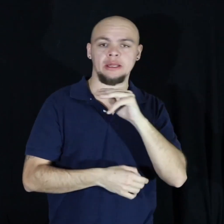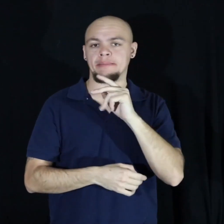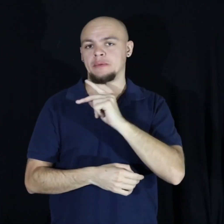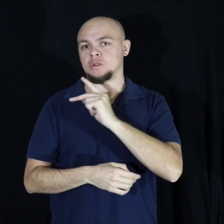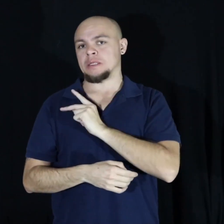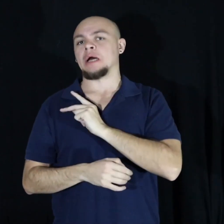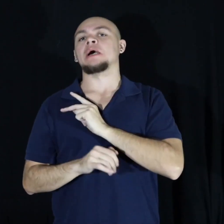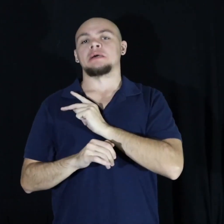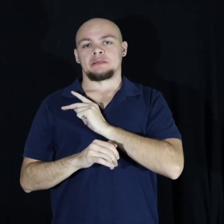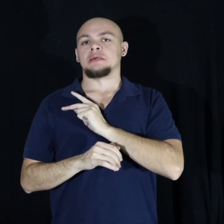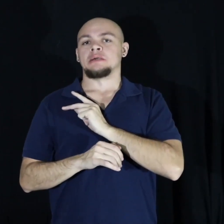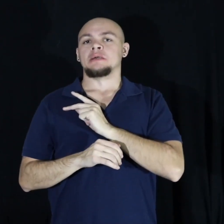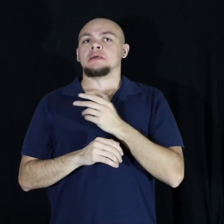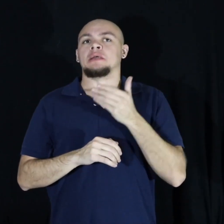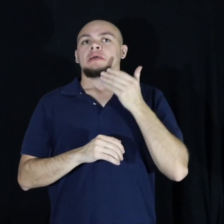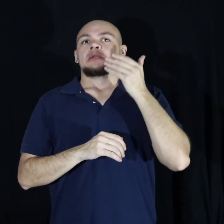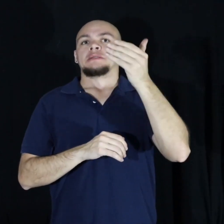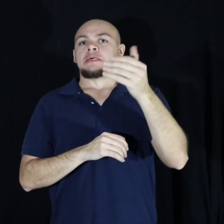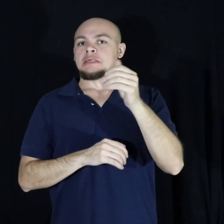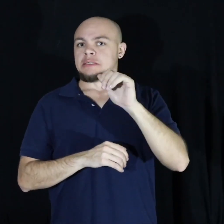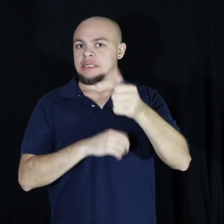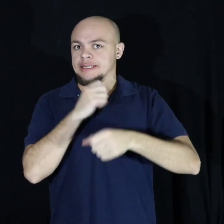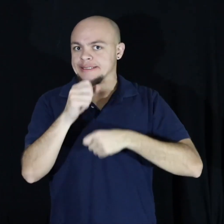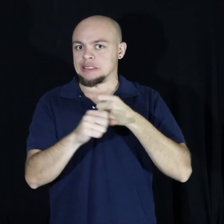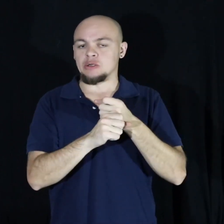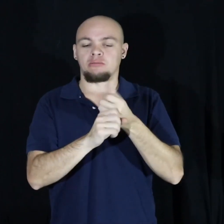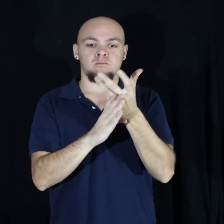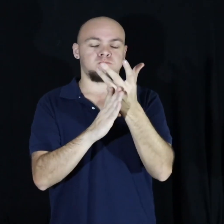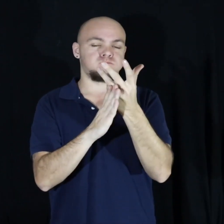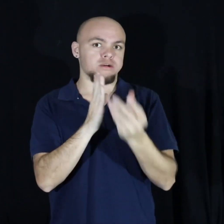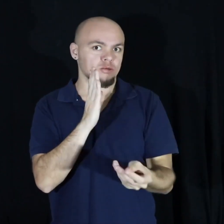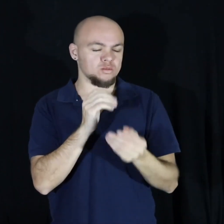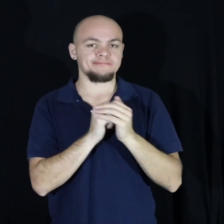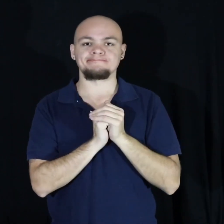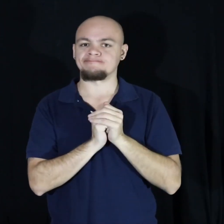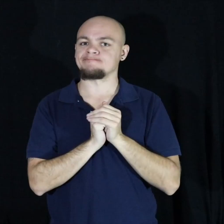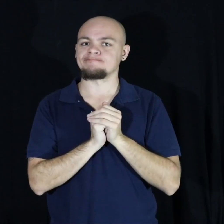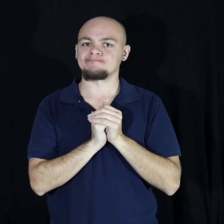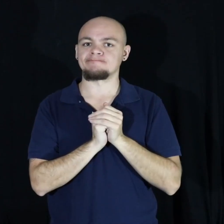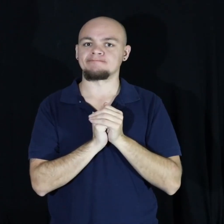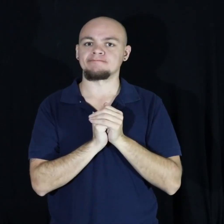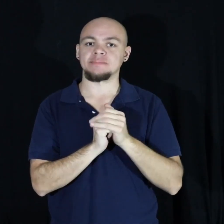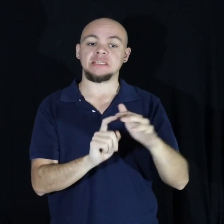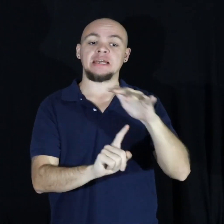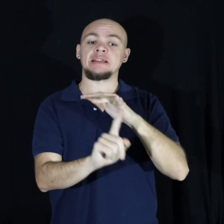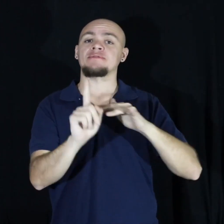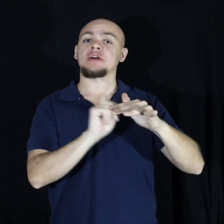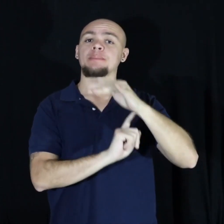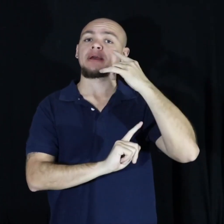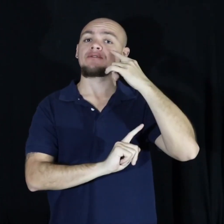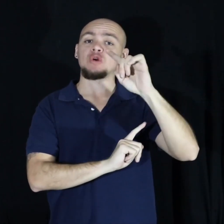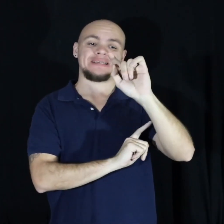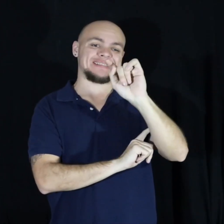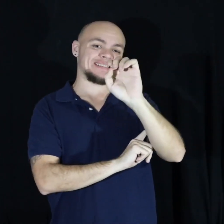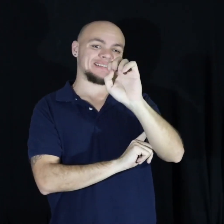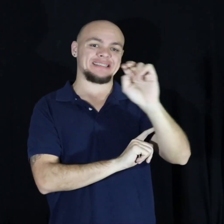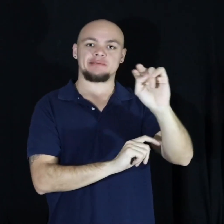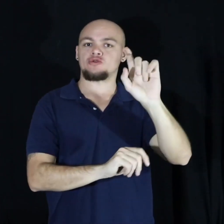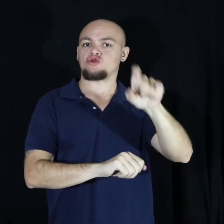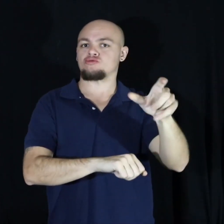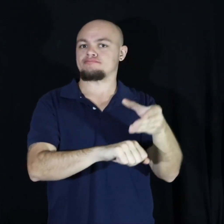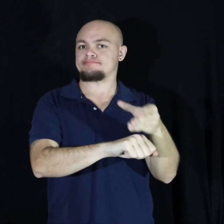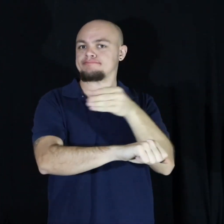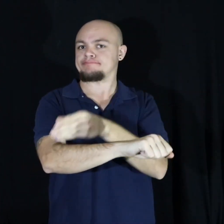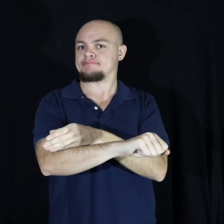by the next decade this is why we should help this be a better environment for teens and the following upcoming